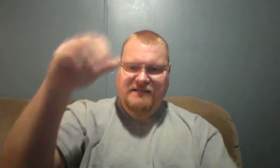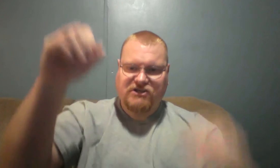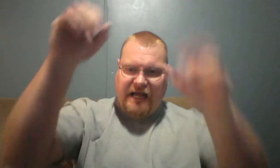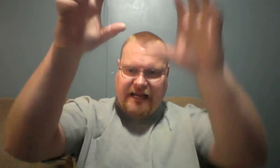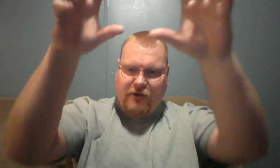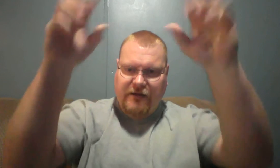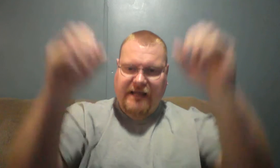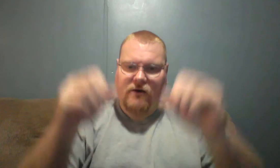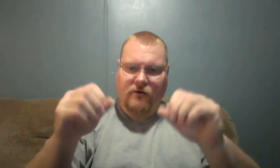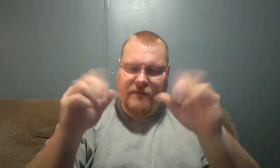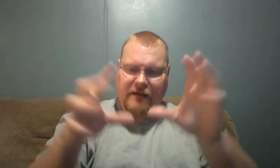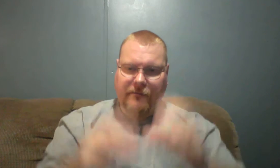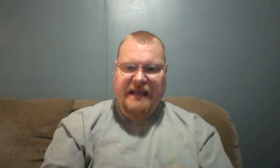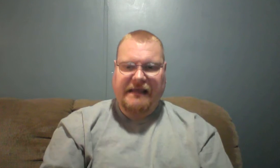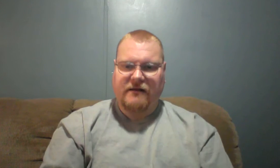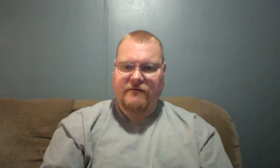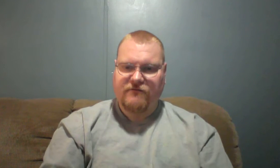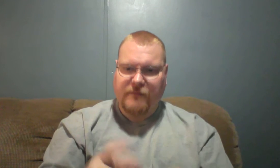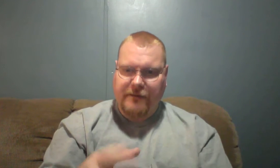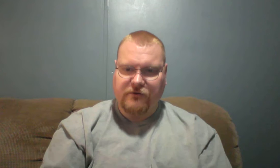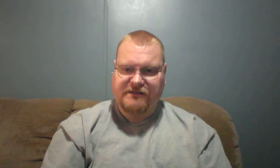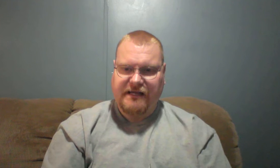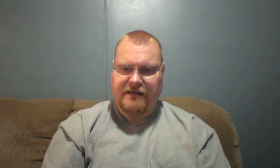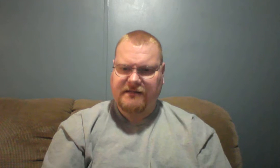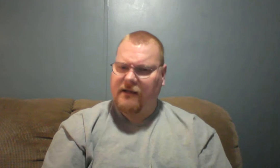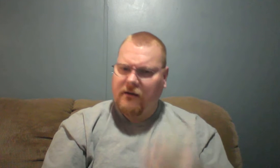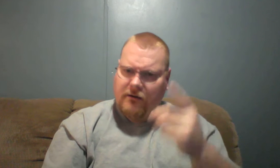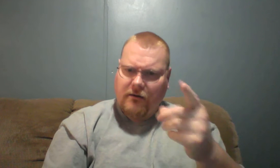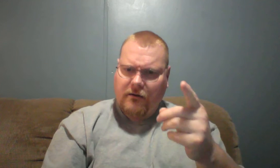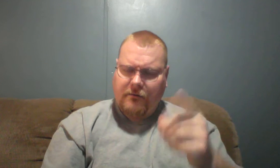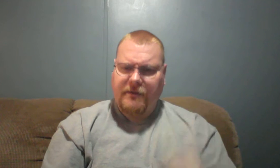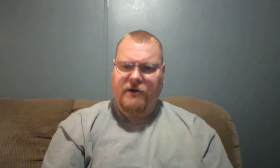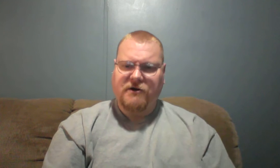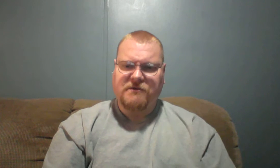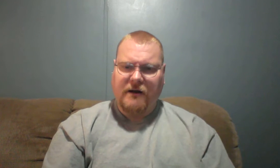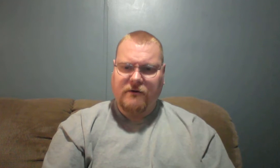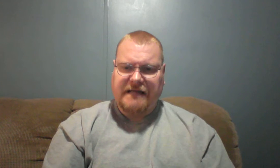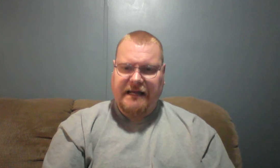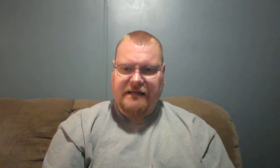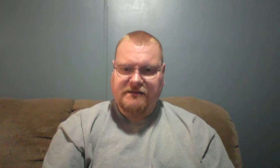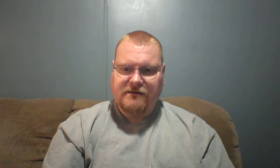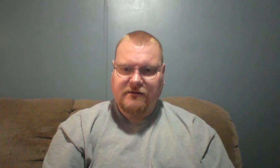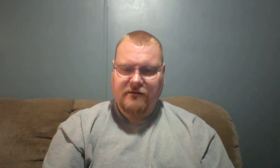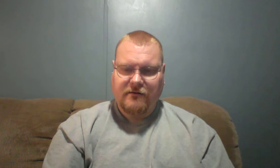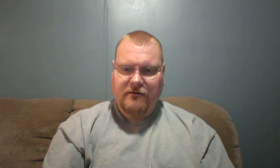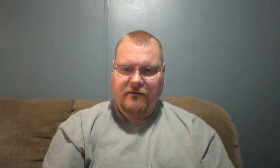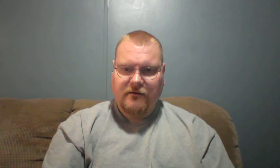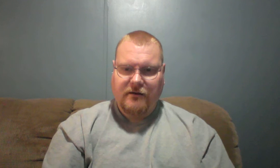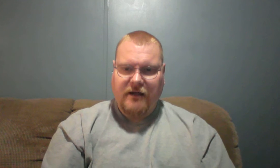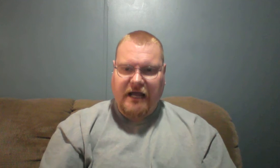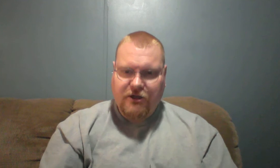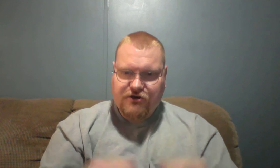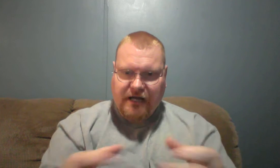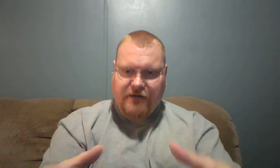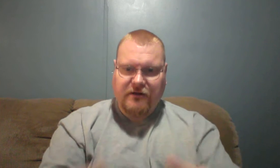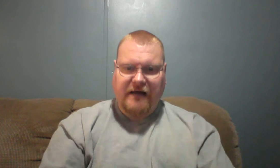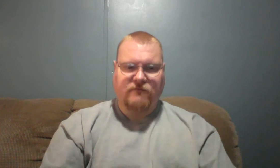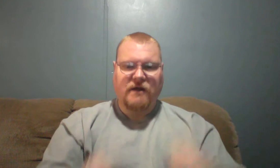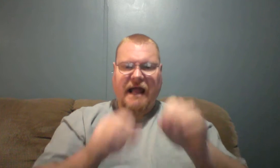shining on a hill. Be a beacon for people to see and say, be curious about what that is. And you shine your light for it. And